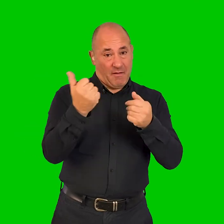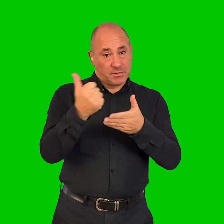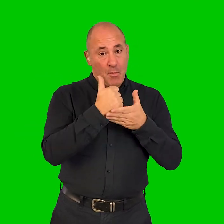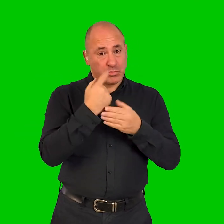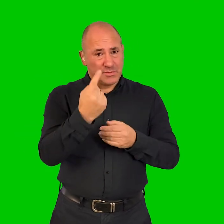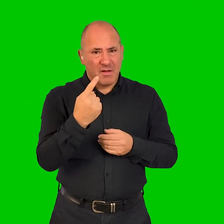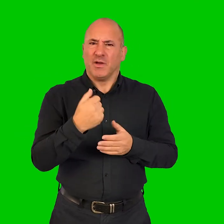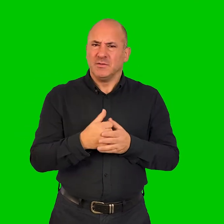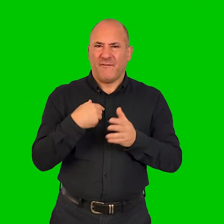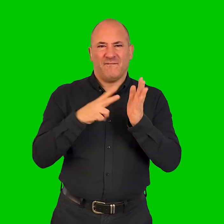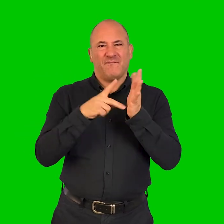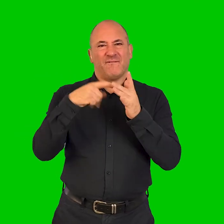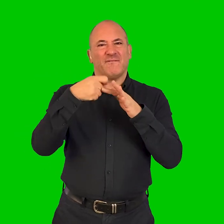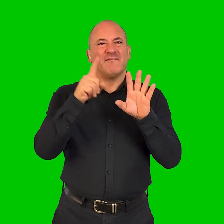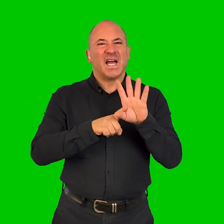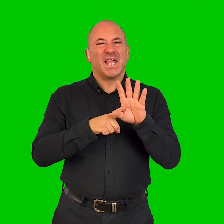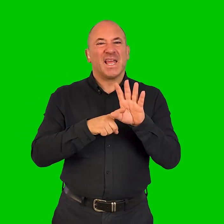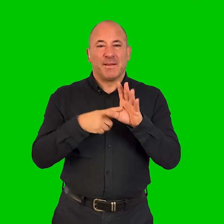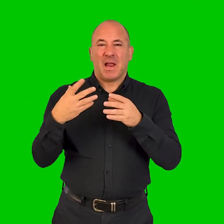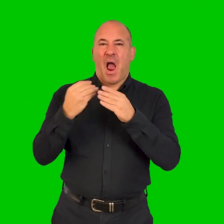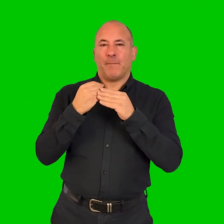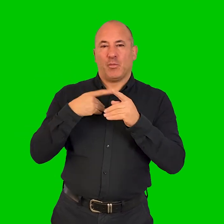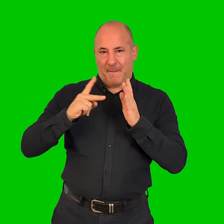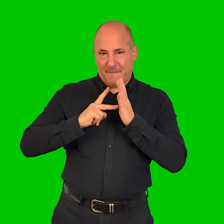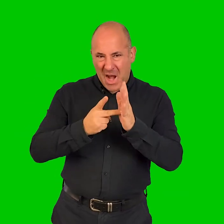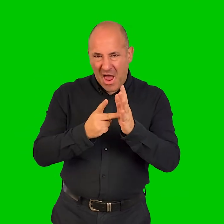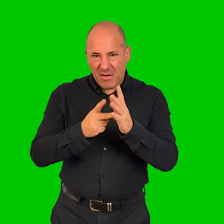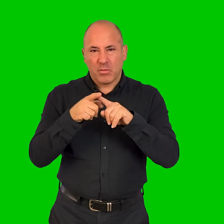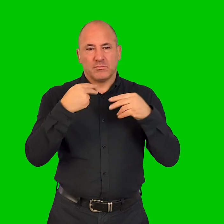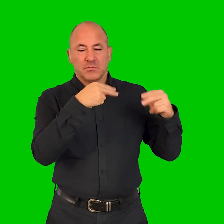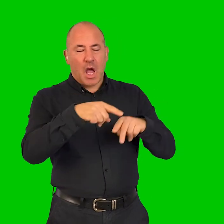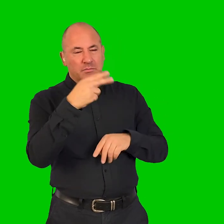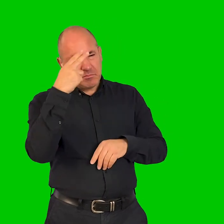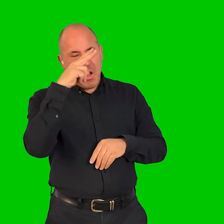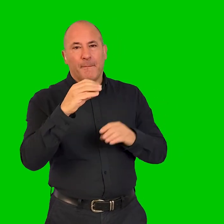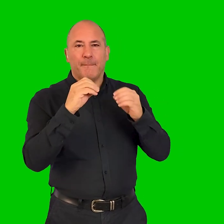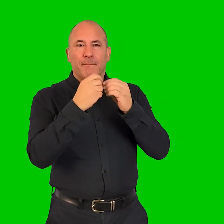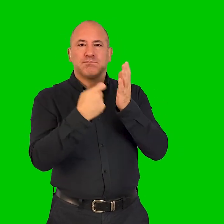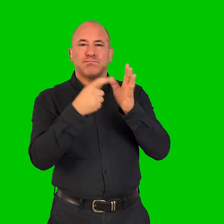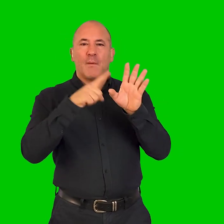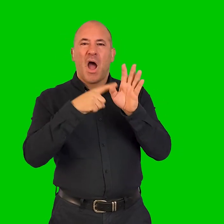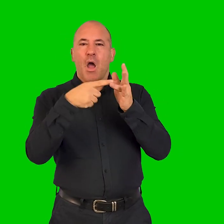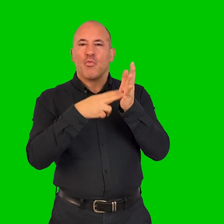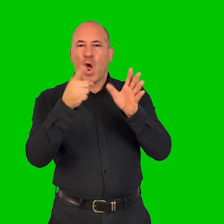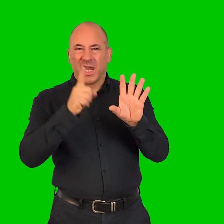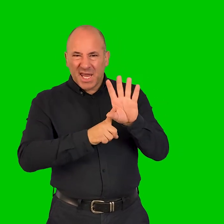members? Yes, I've got Vicky who's helped me out a lot with the plan and I've got a dancer